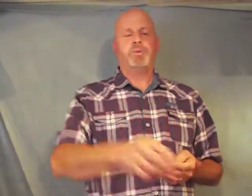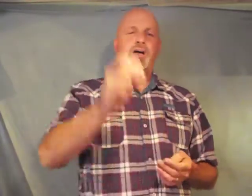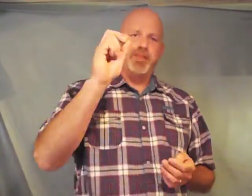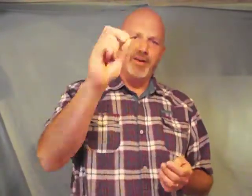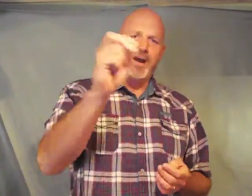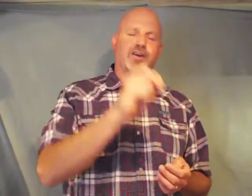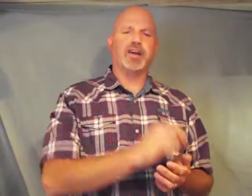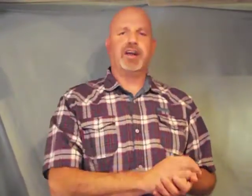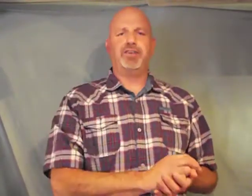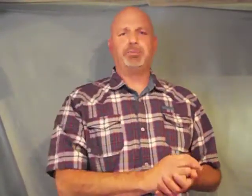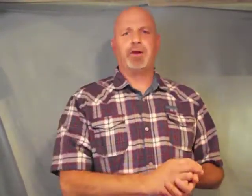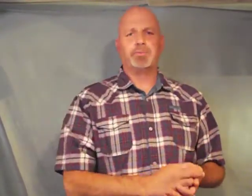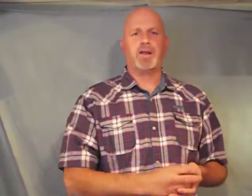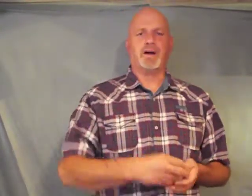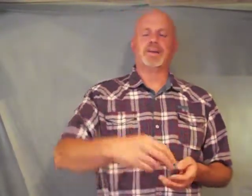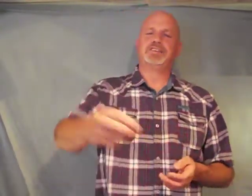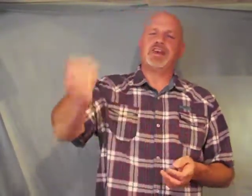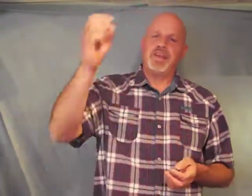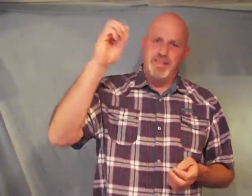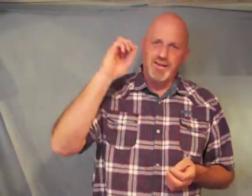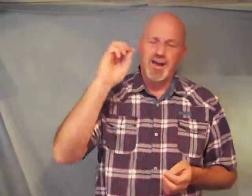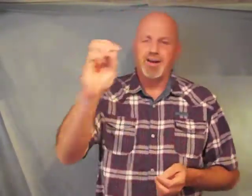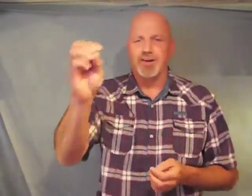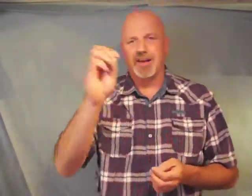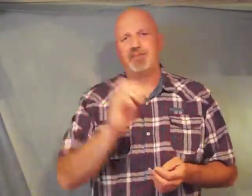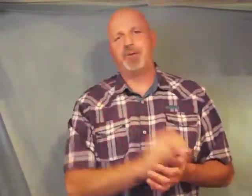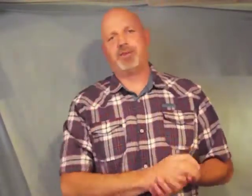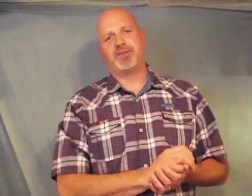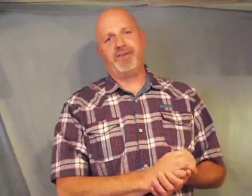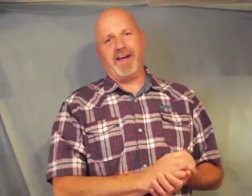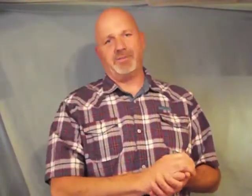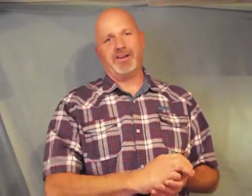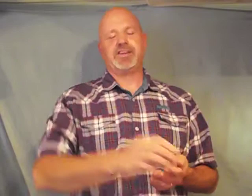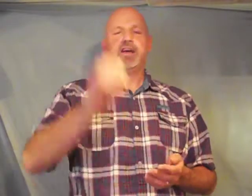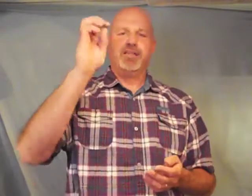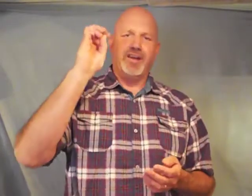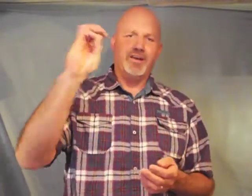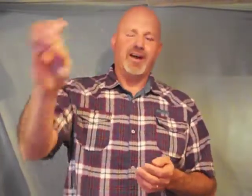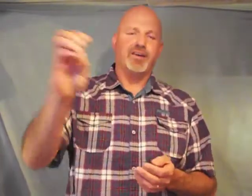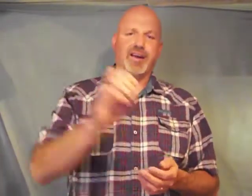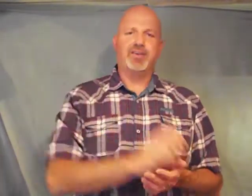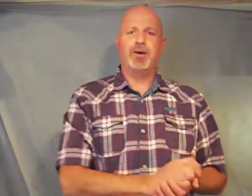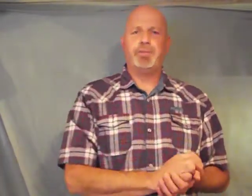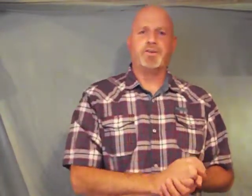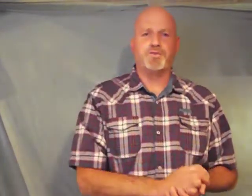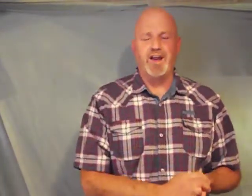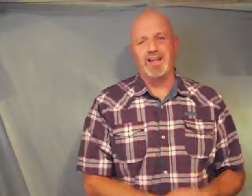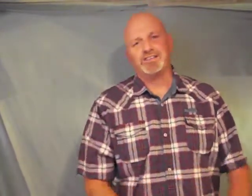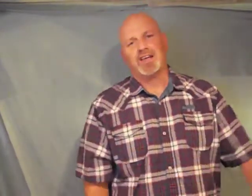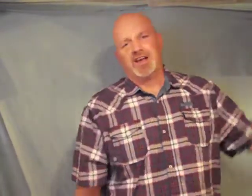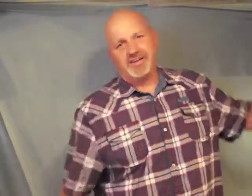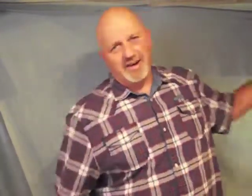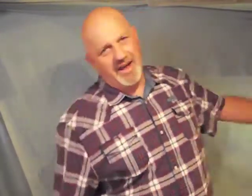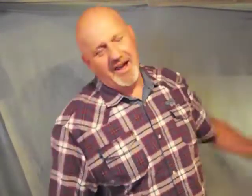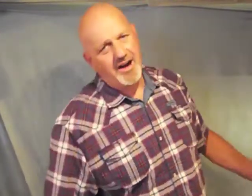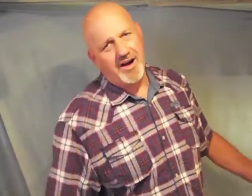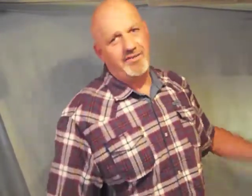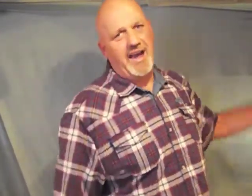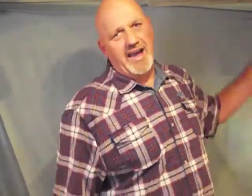they're not going to give up their belongings they're not going to give up their families they're not going to give up their friends to get an RV and